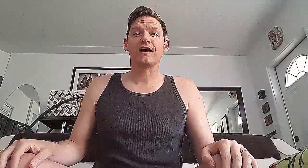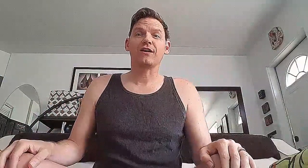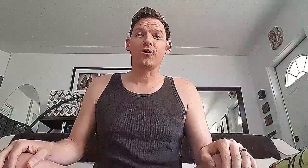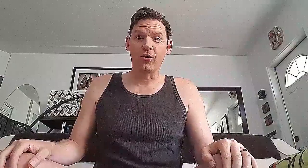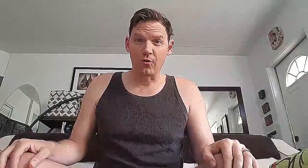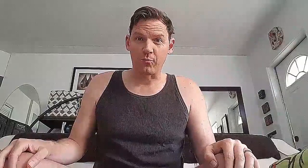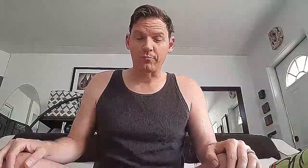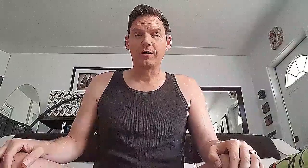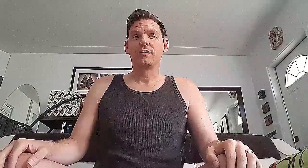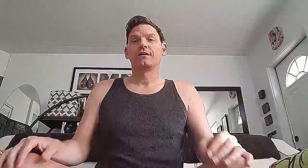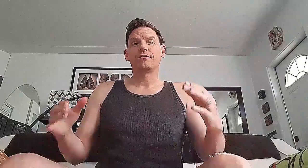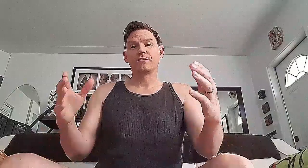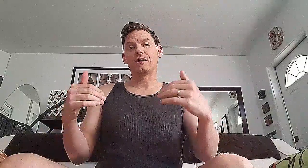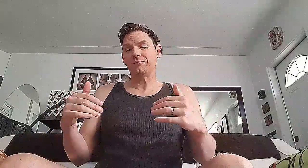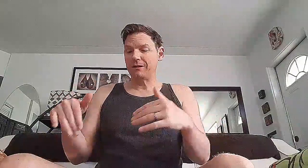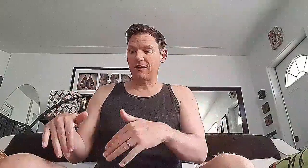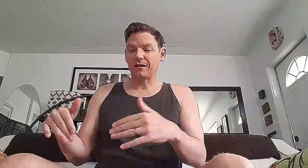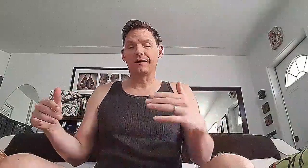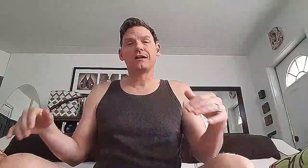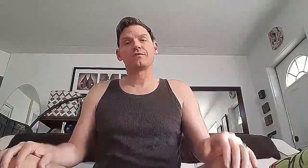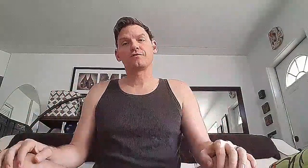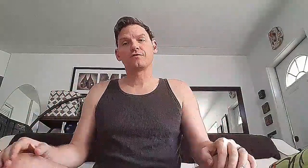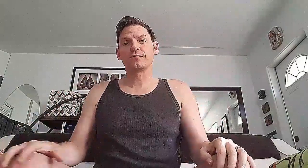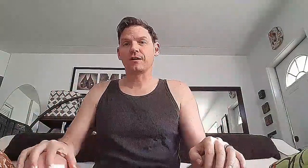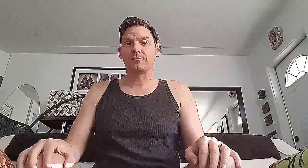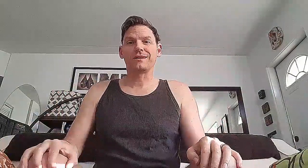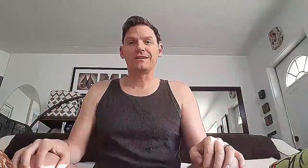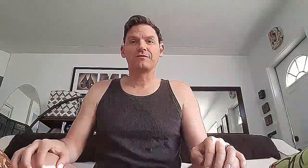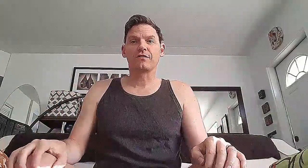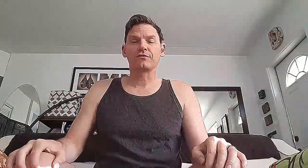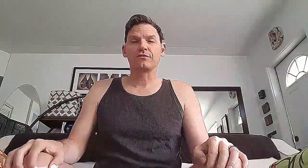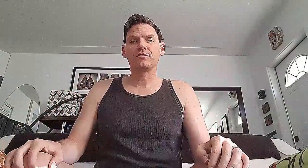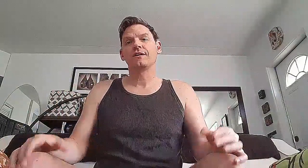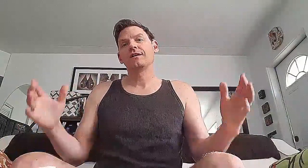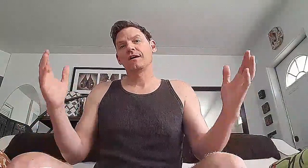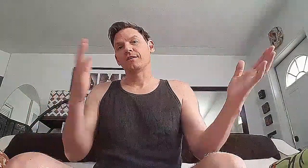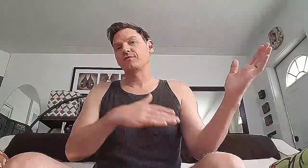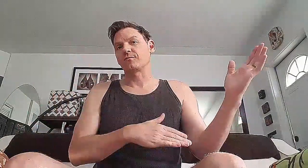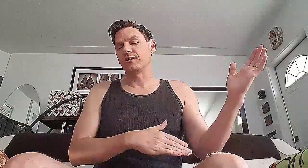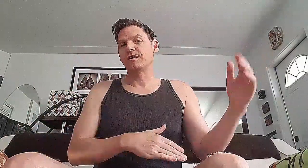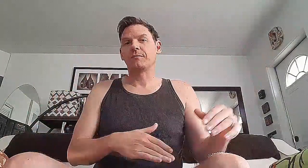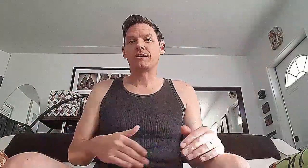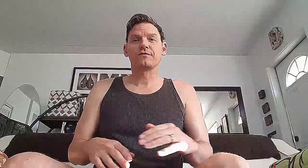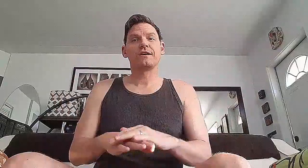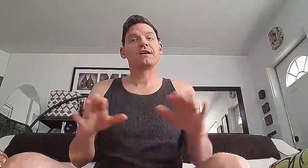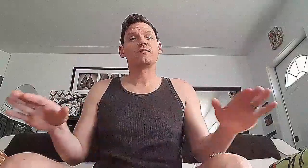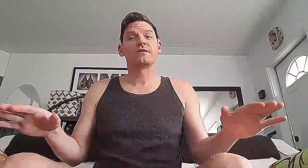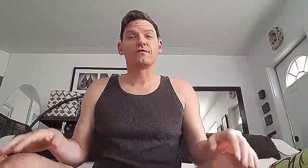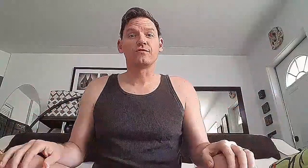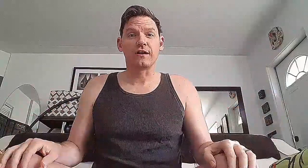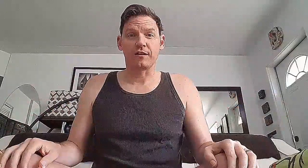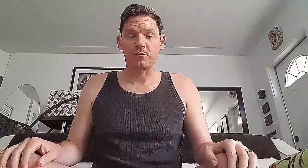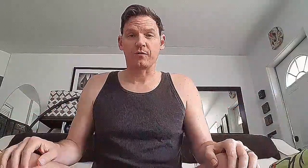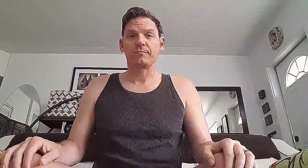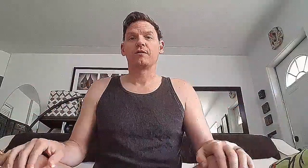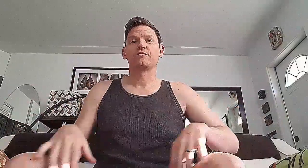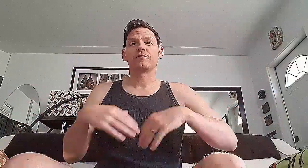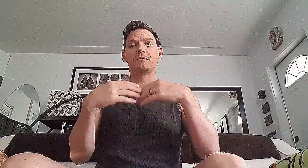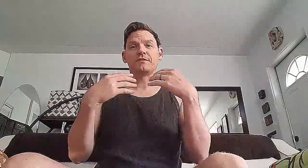at home. Now if you're like me, I had an ankle surgery. Now my knees aren't good. I used to run eight miles a day. I don't get to do that anymore. So we're going to make